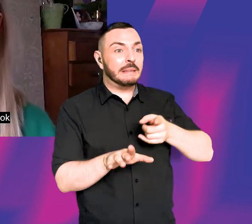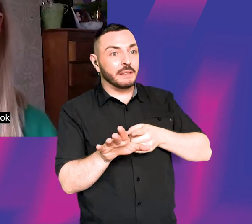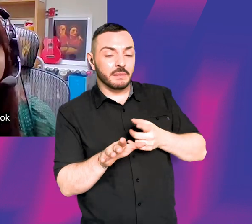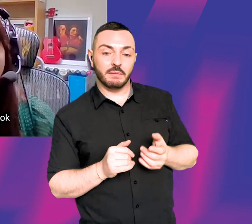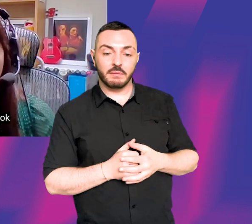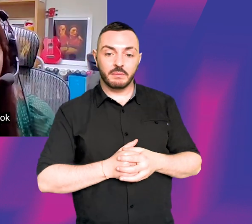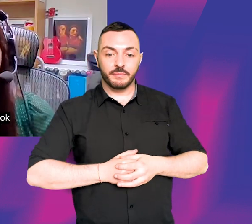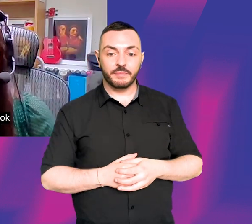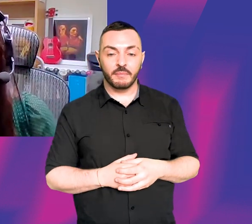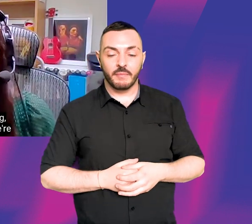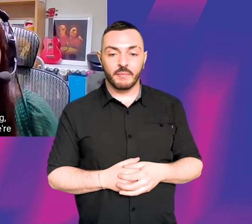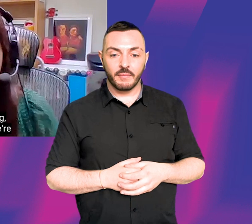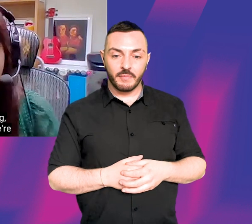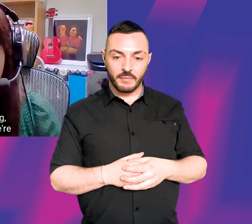for me.